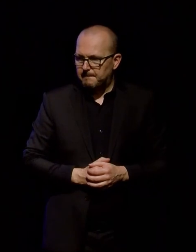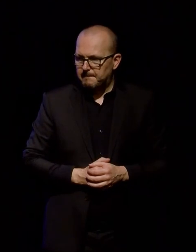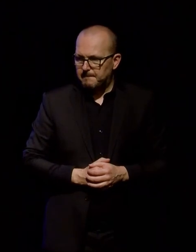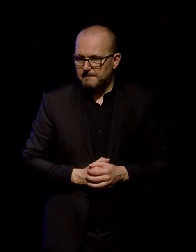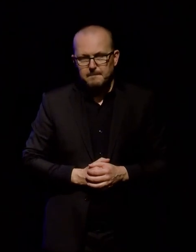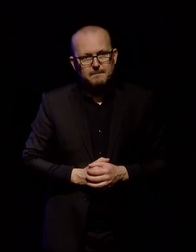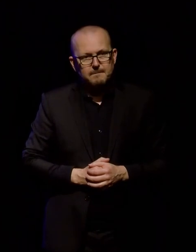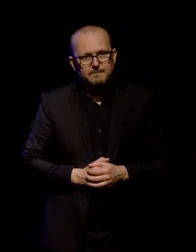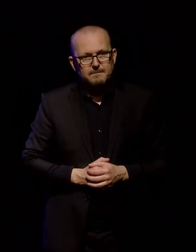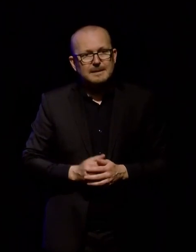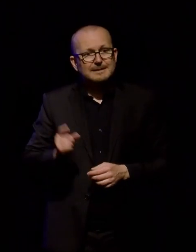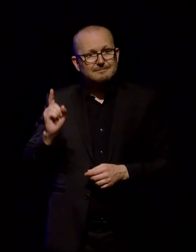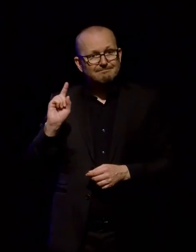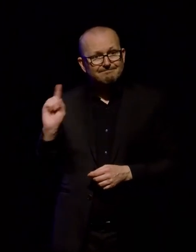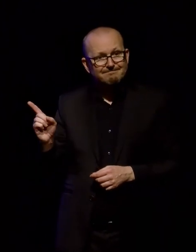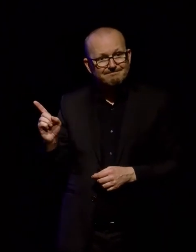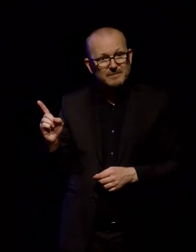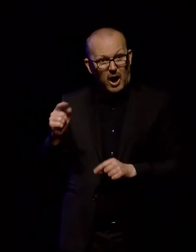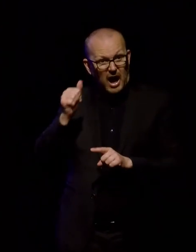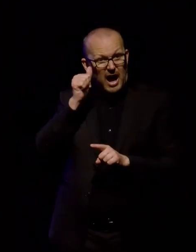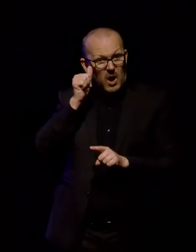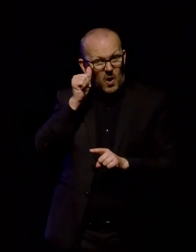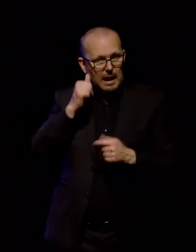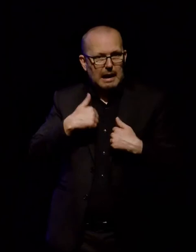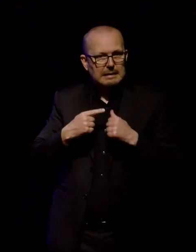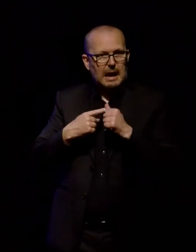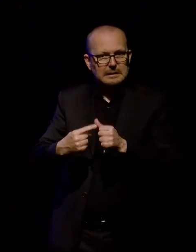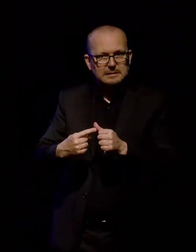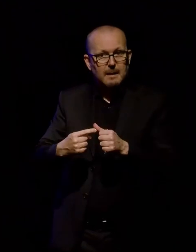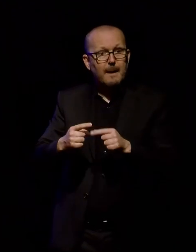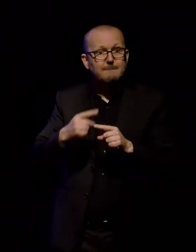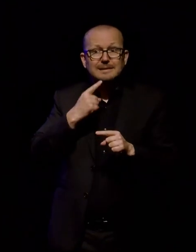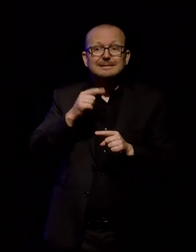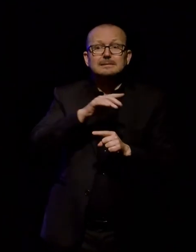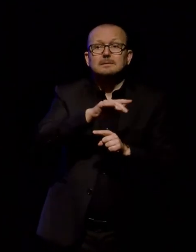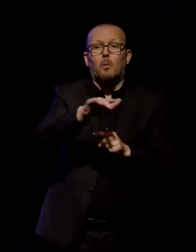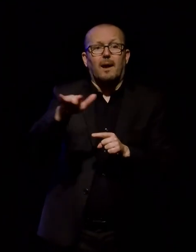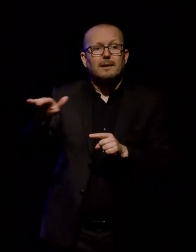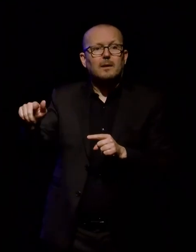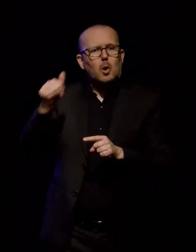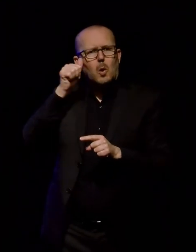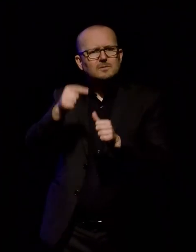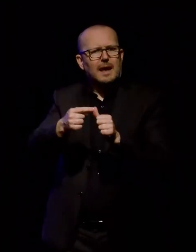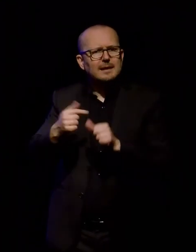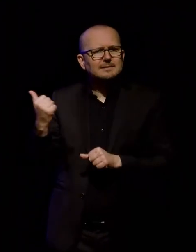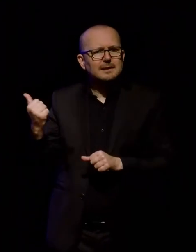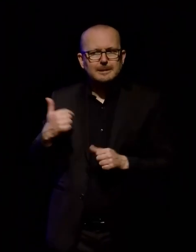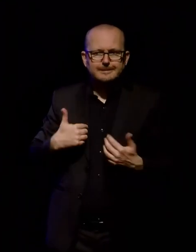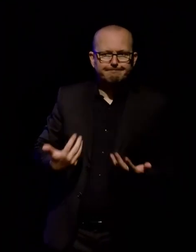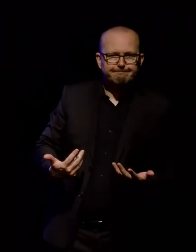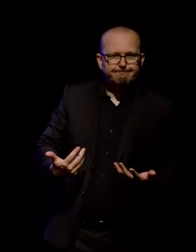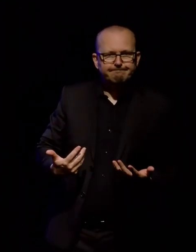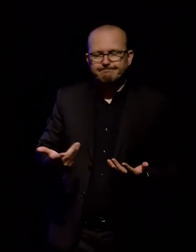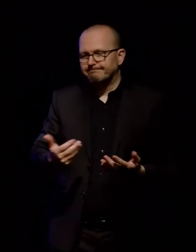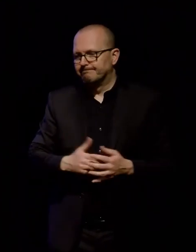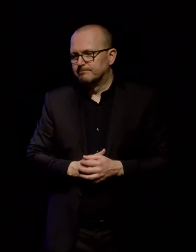bugs me about this one is someone out there can probably answer this question, if only that question was asked somewhere else. But, analysing our results